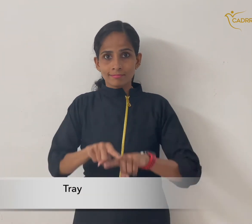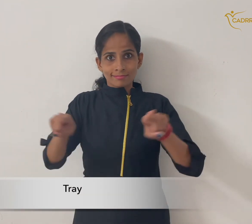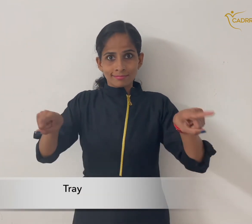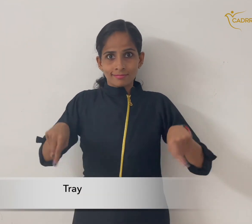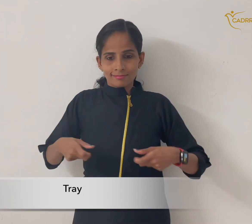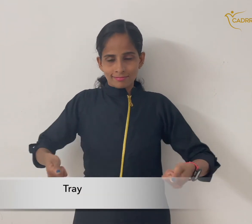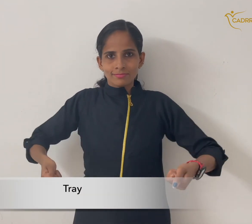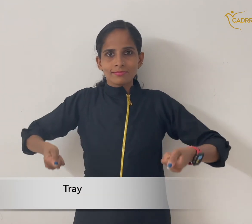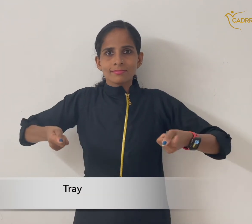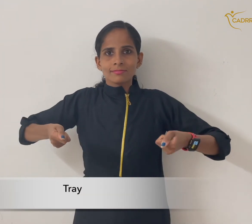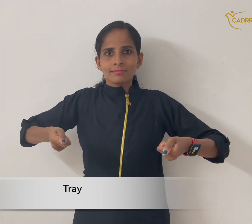tray